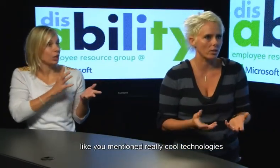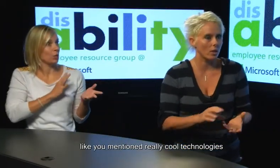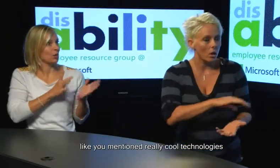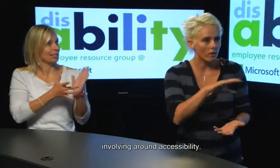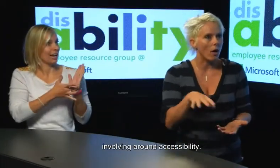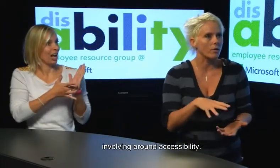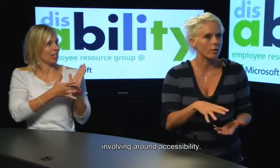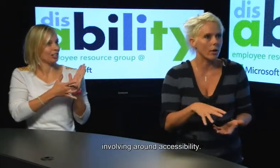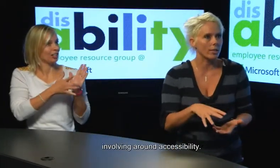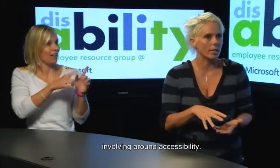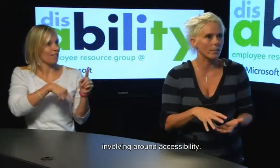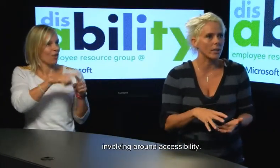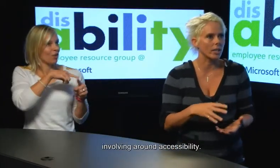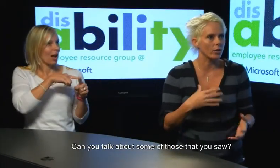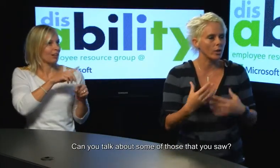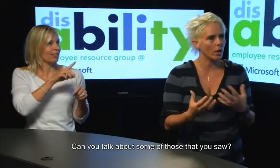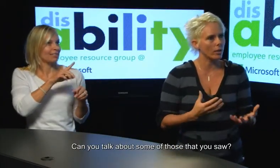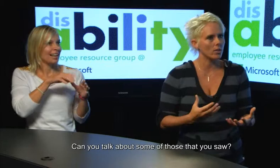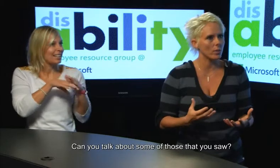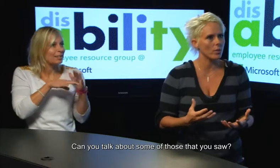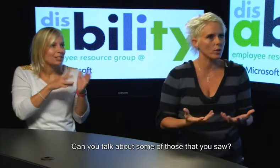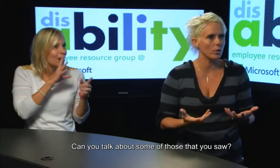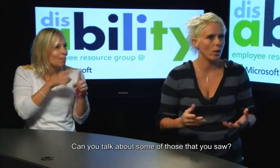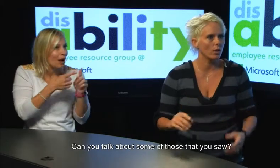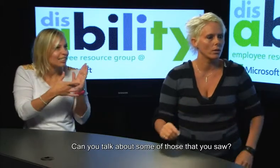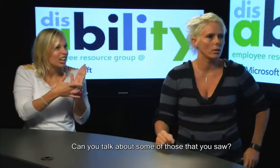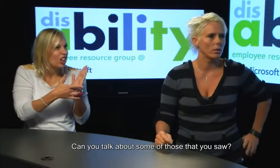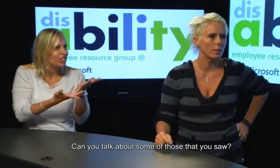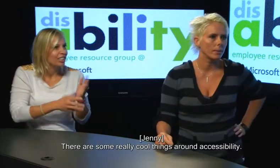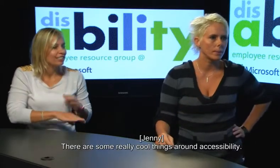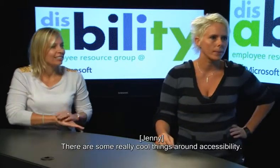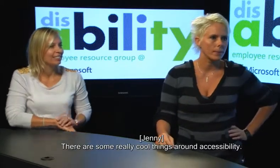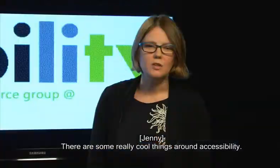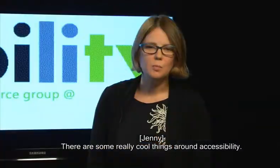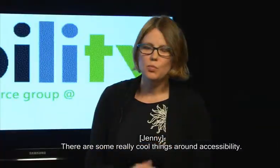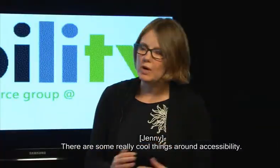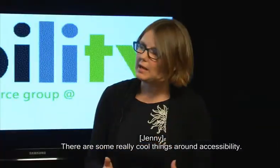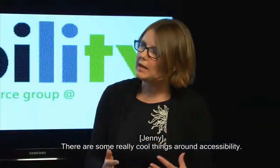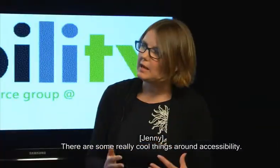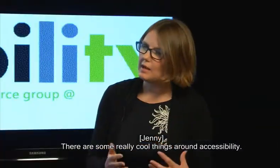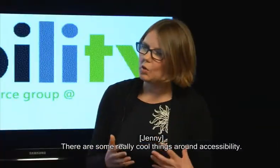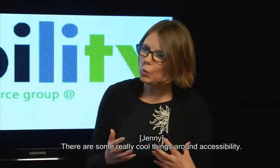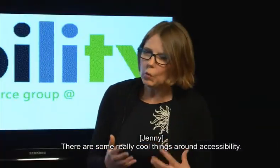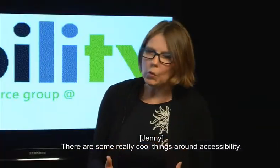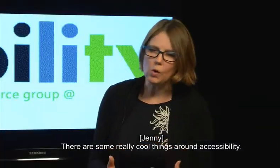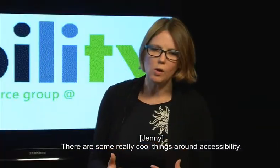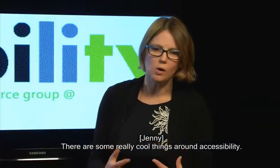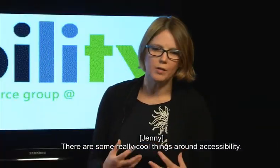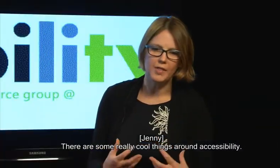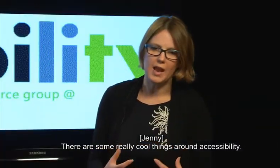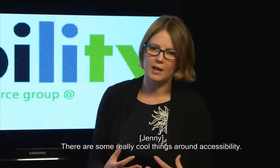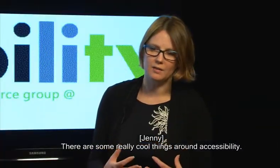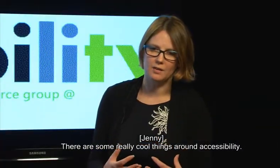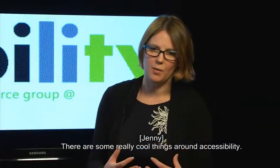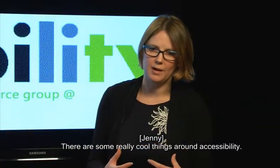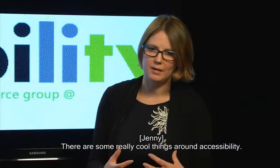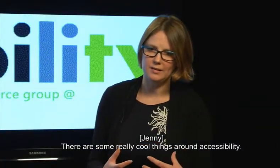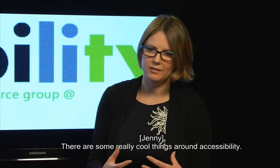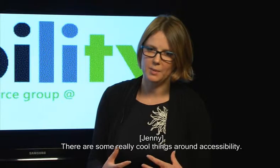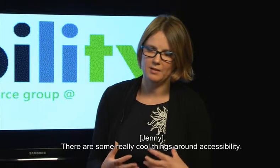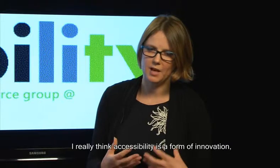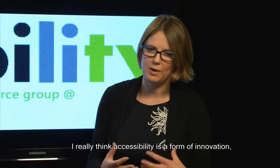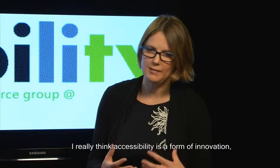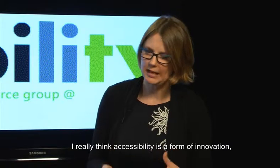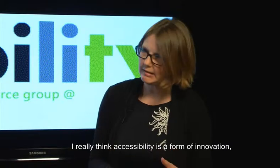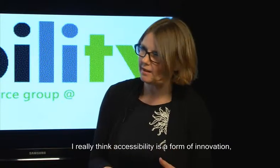technologies evolving around accessibility can you talk about some of those that you saw there are some really cool things around